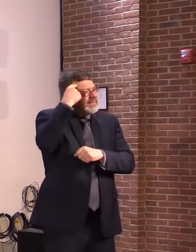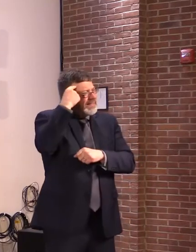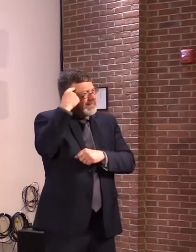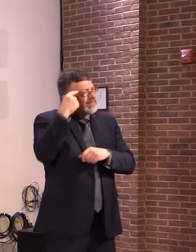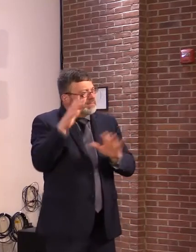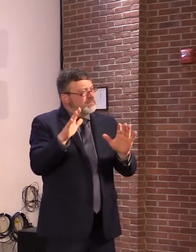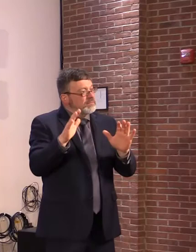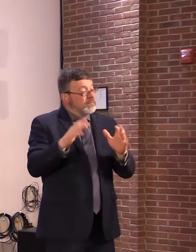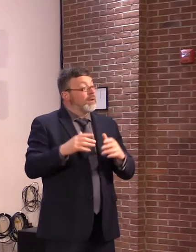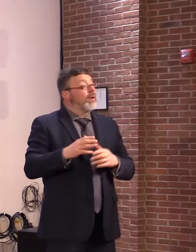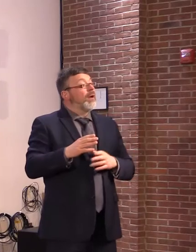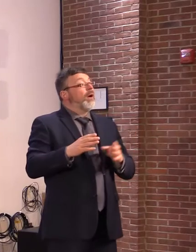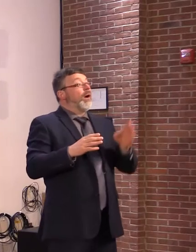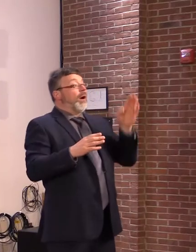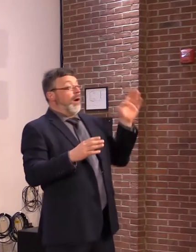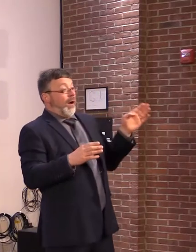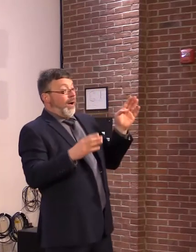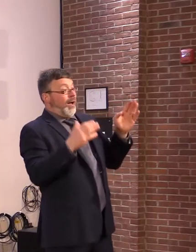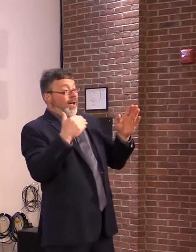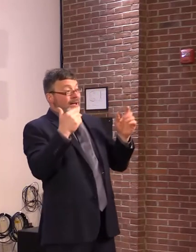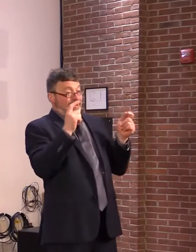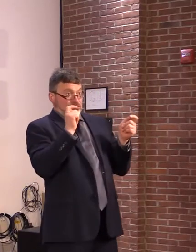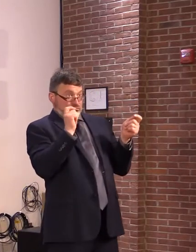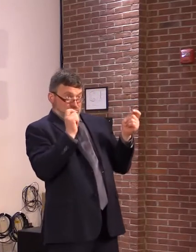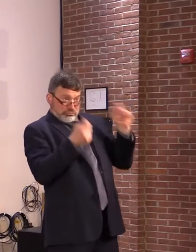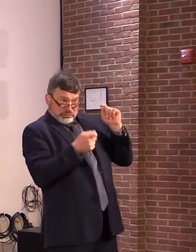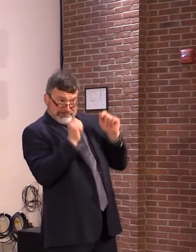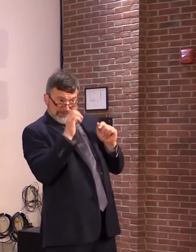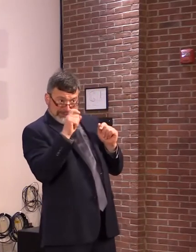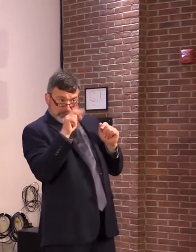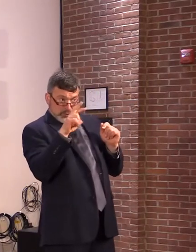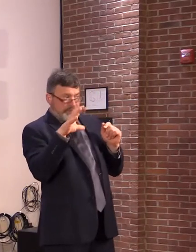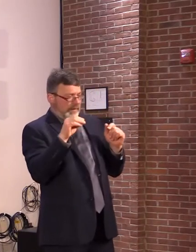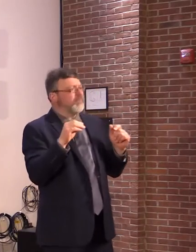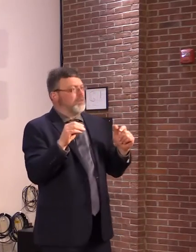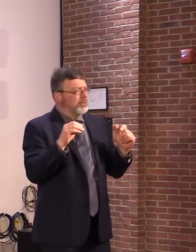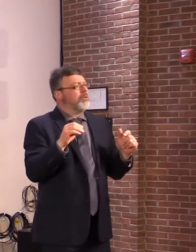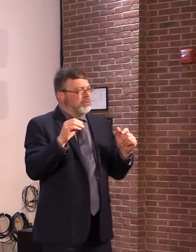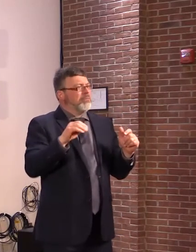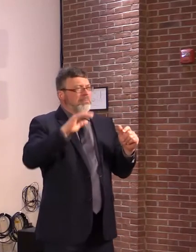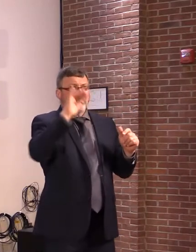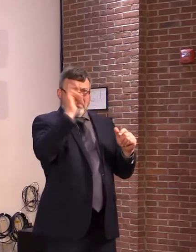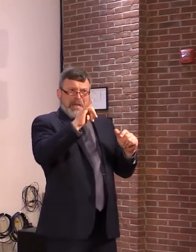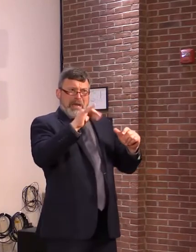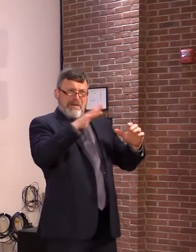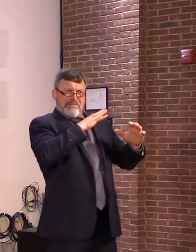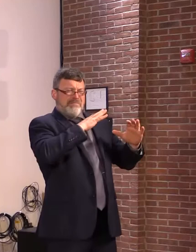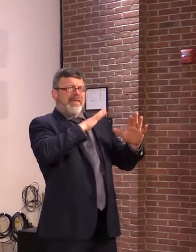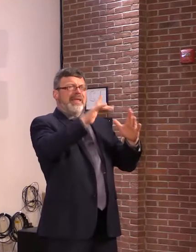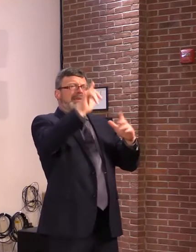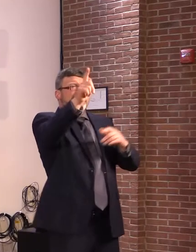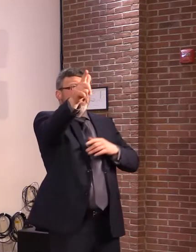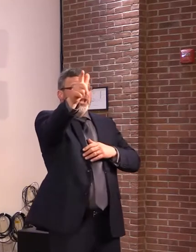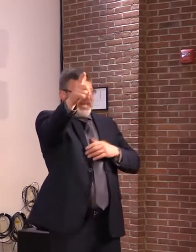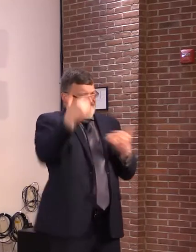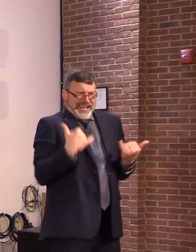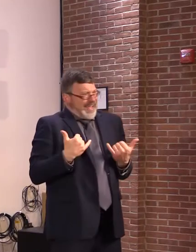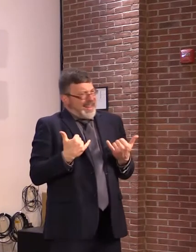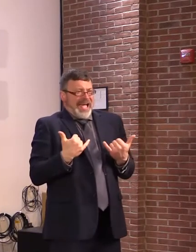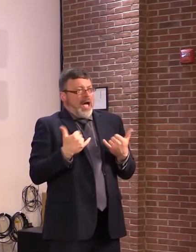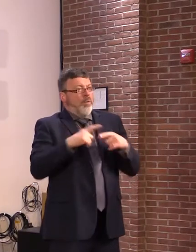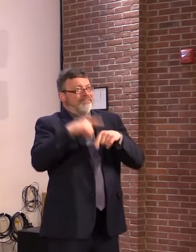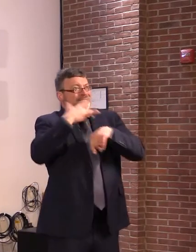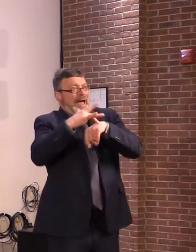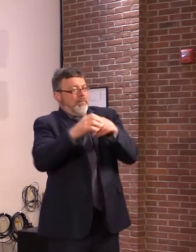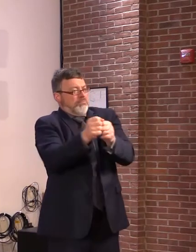that charter change might be more appropriate after we get more housing in place. And I know that Ted said that there were other proposals that you would have liked to